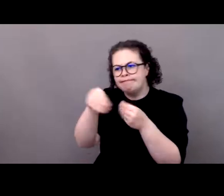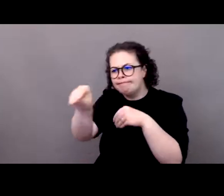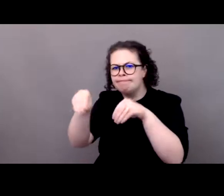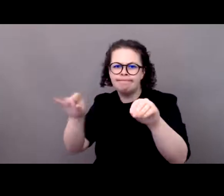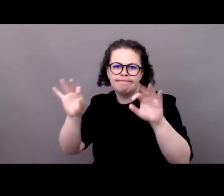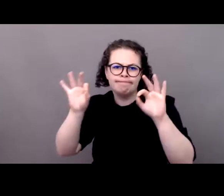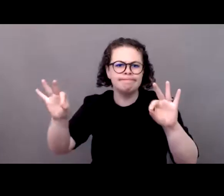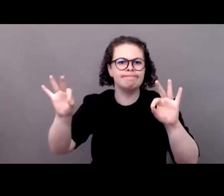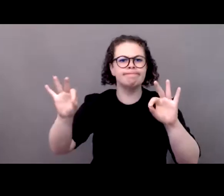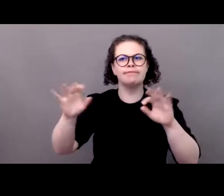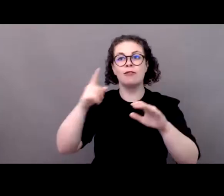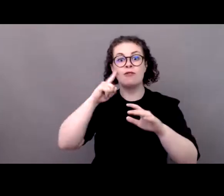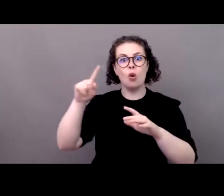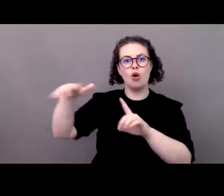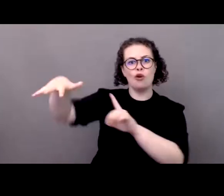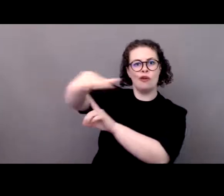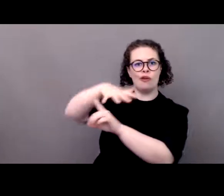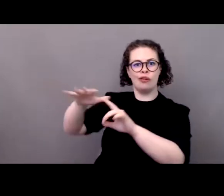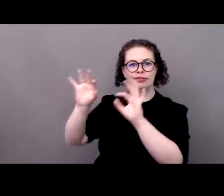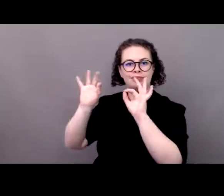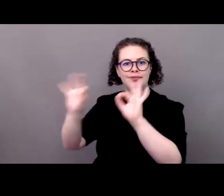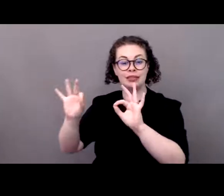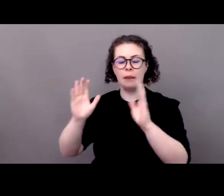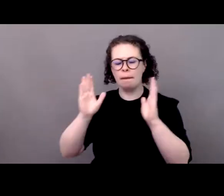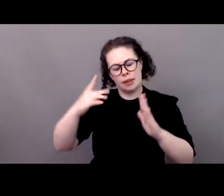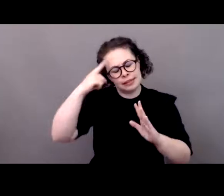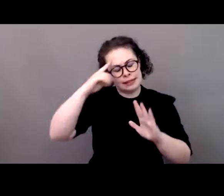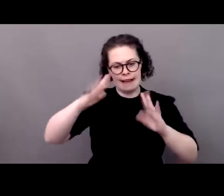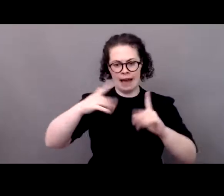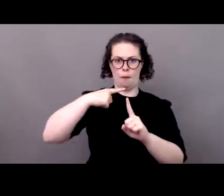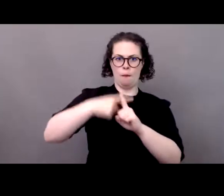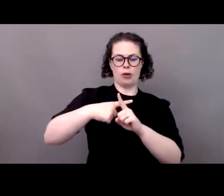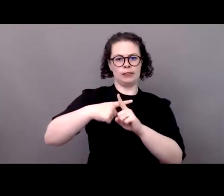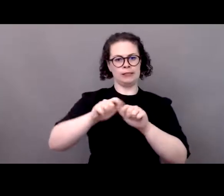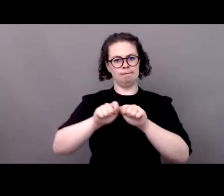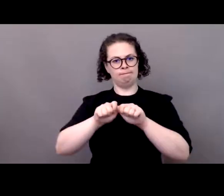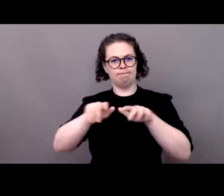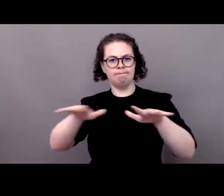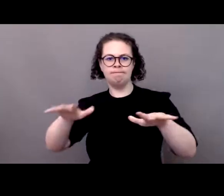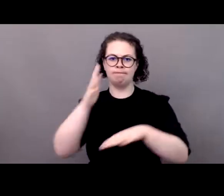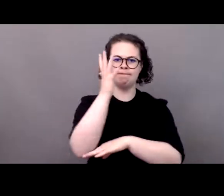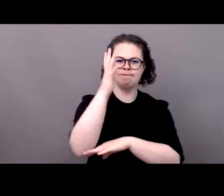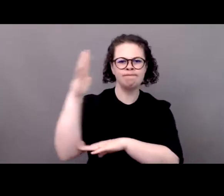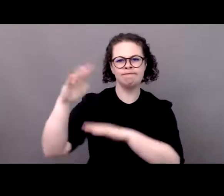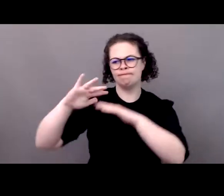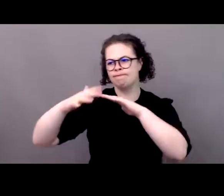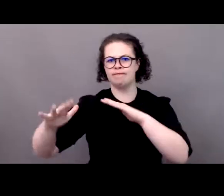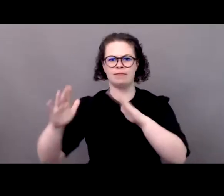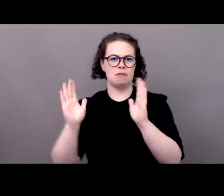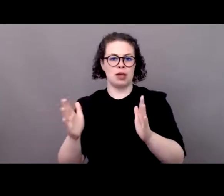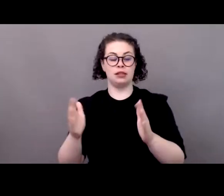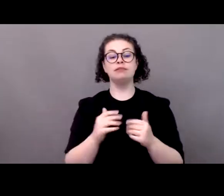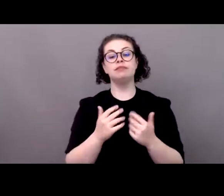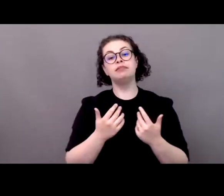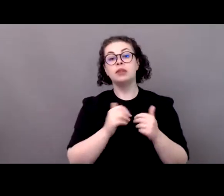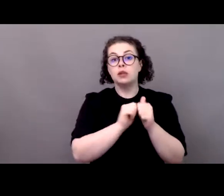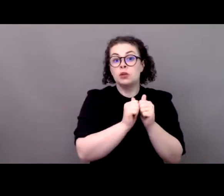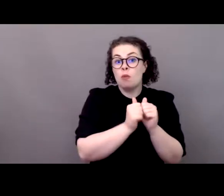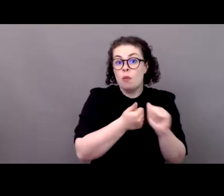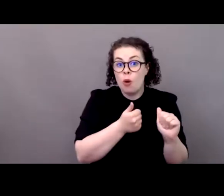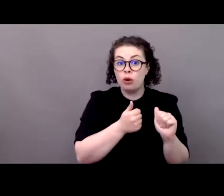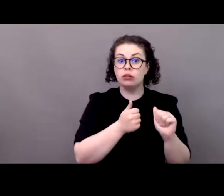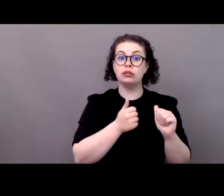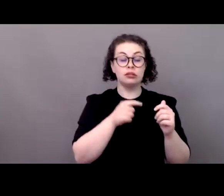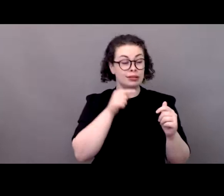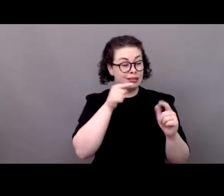le sport a le pouvoir d'unir il a le pouvoir de supprimer les différences et de promouvoir l'inclusion lorsqu'il est